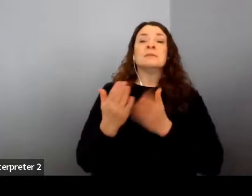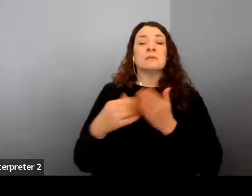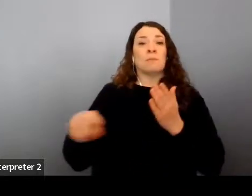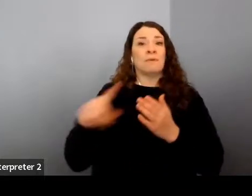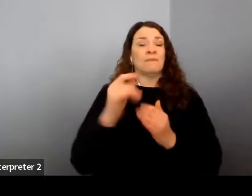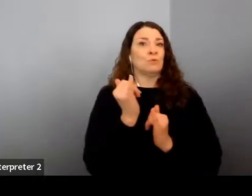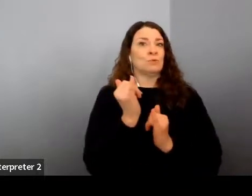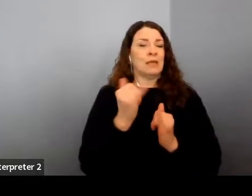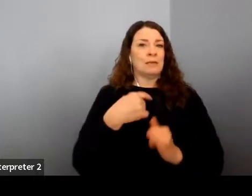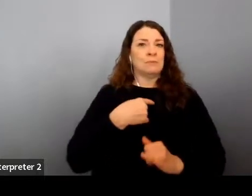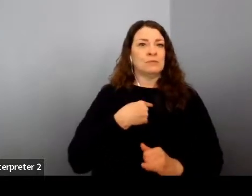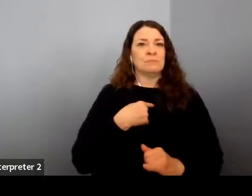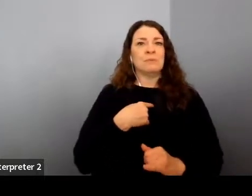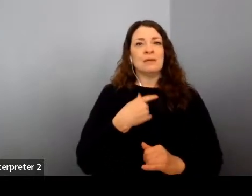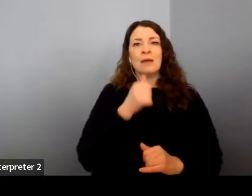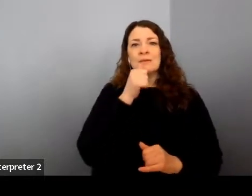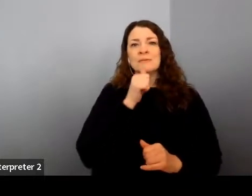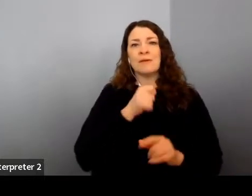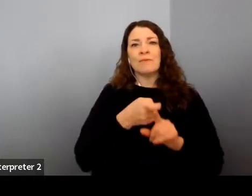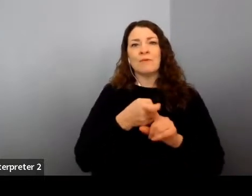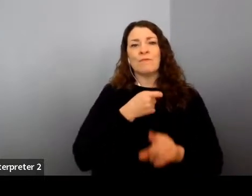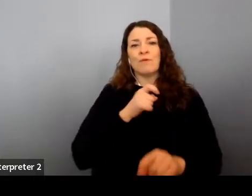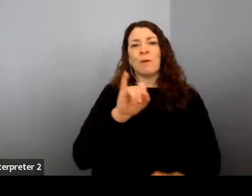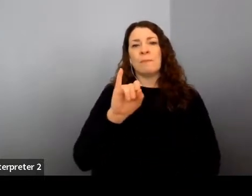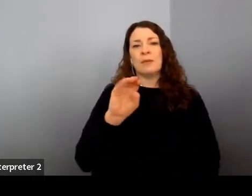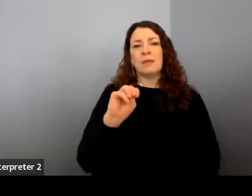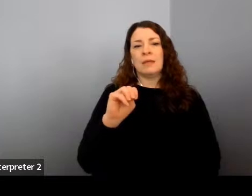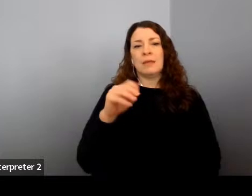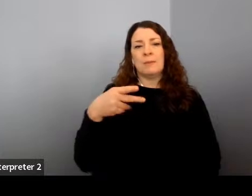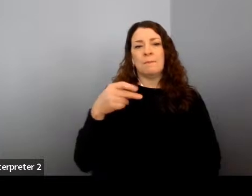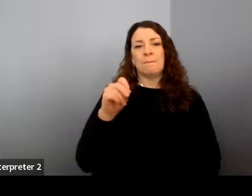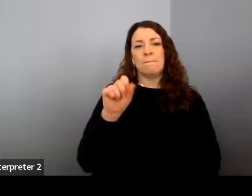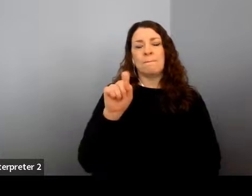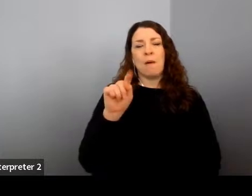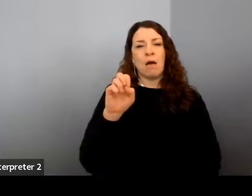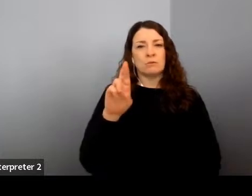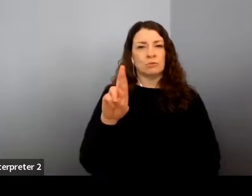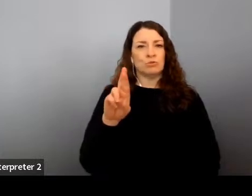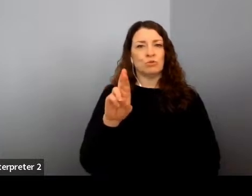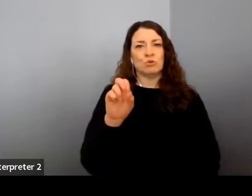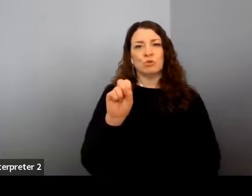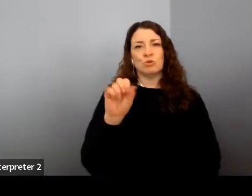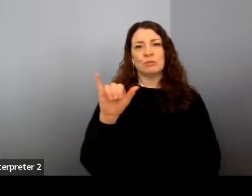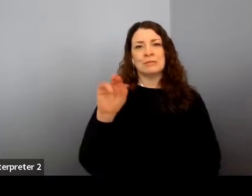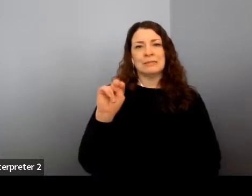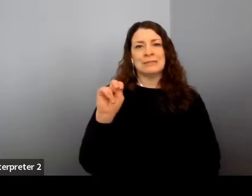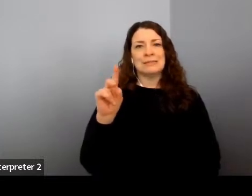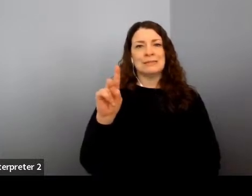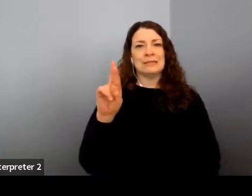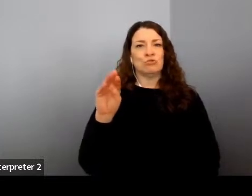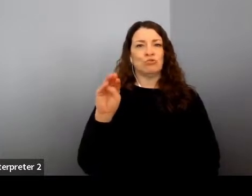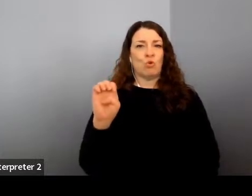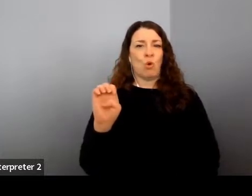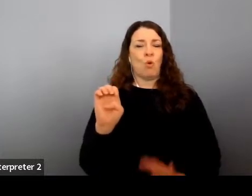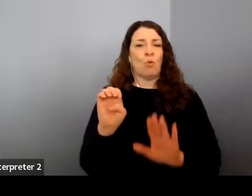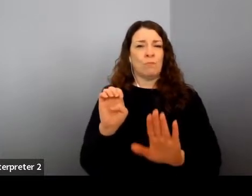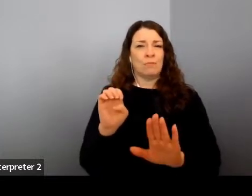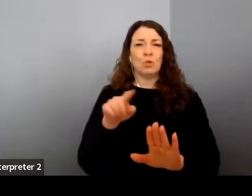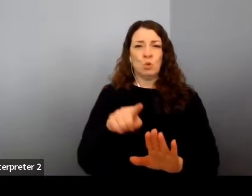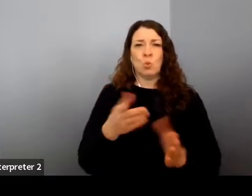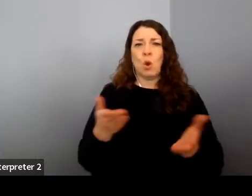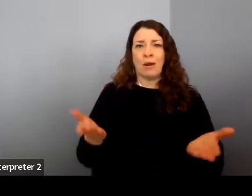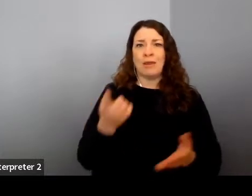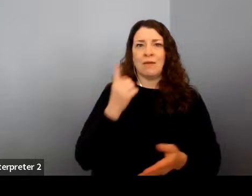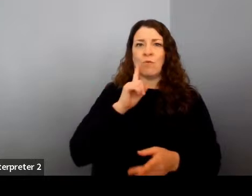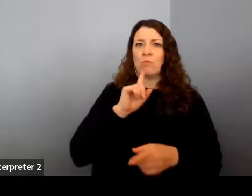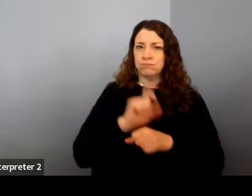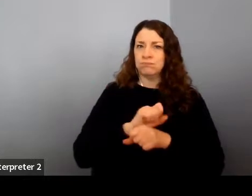time to time. I think that's another really good personal pep talk to remind yourself that you're here for a reason. This is not an accident. No one